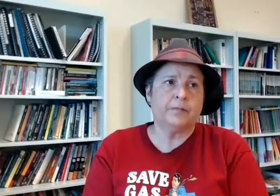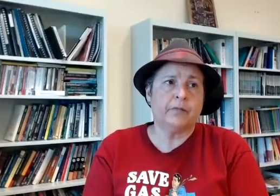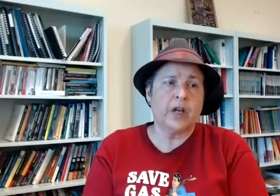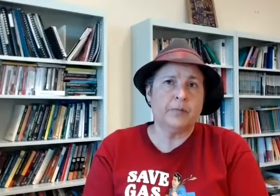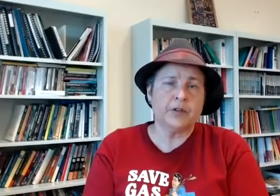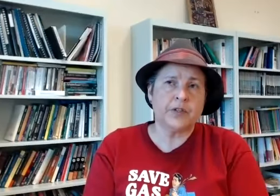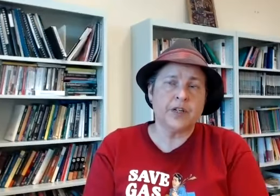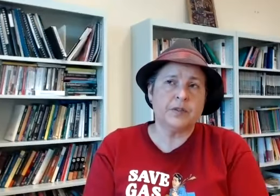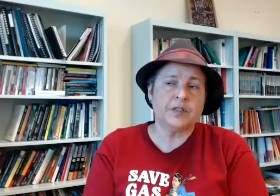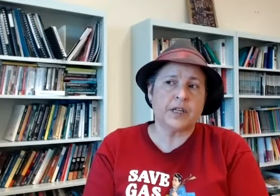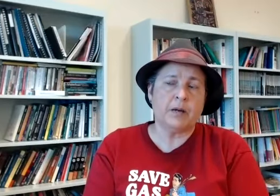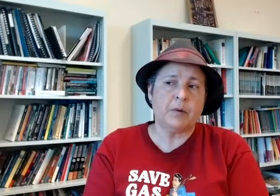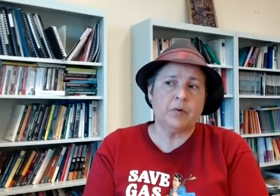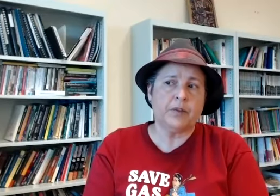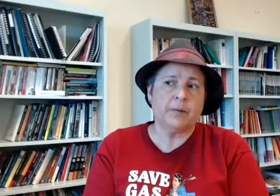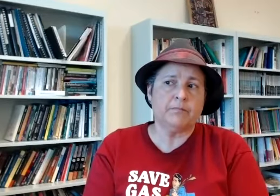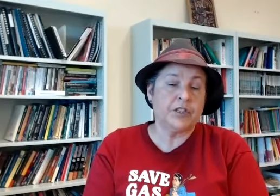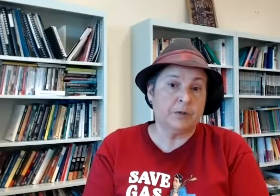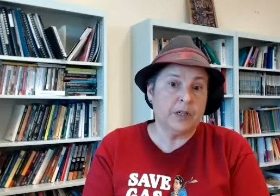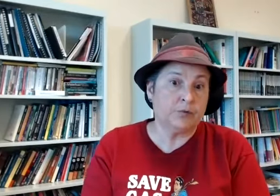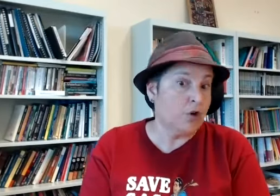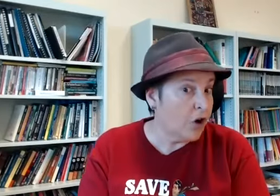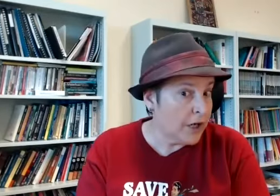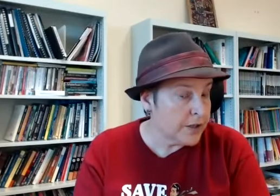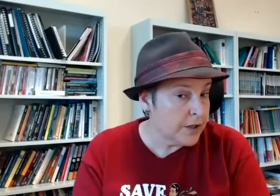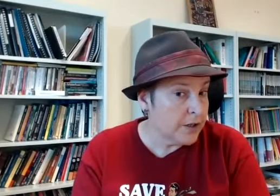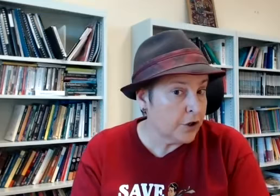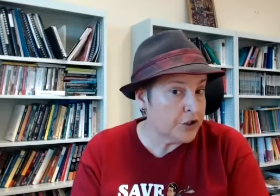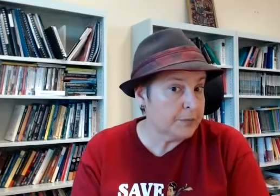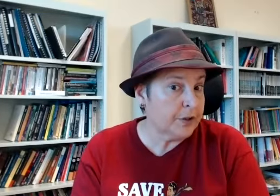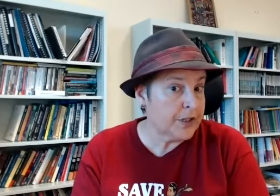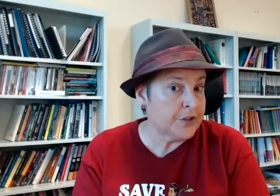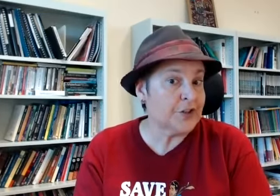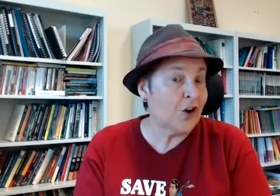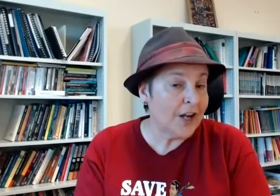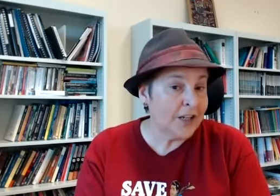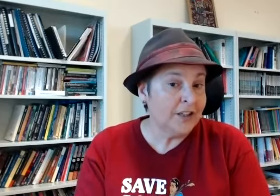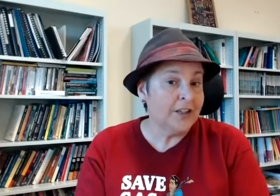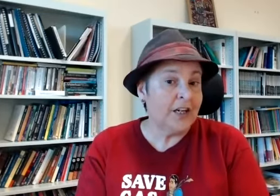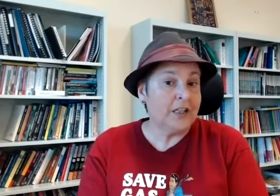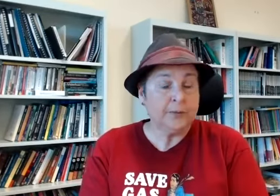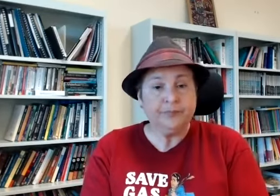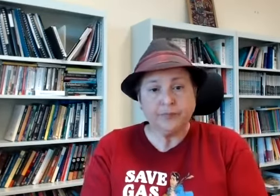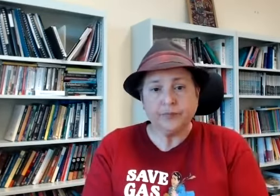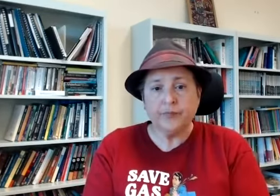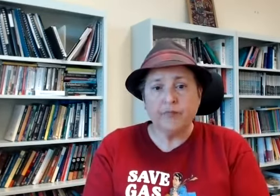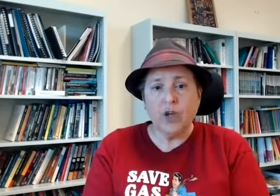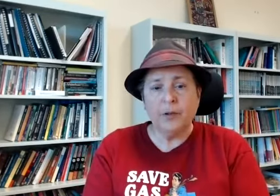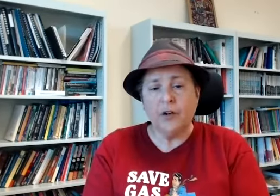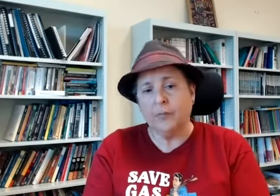ableist sentiments that come up with um disability pride you know disability desire um i mean i'm